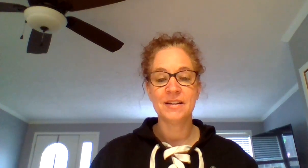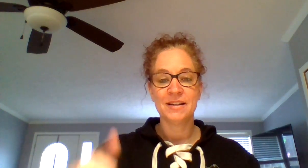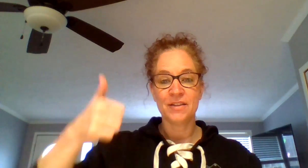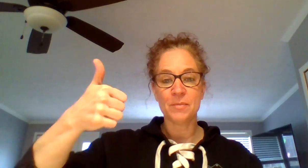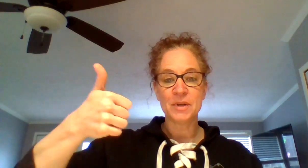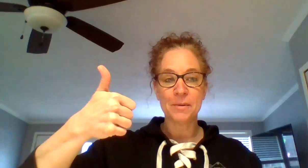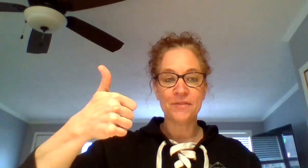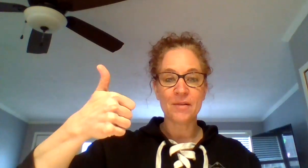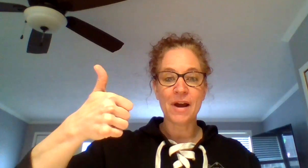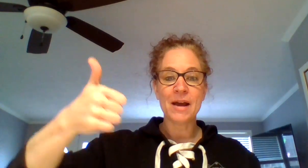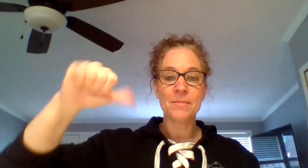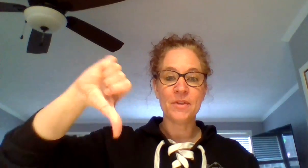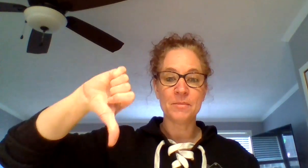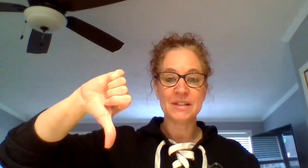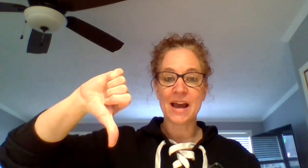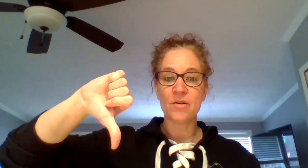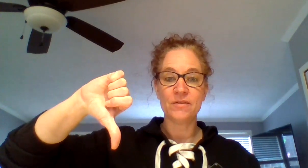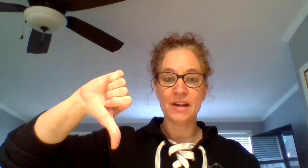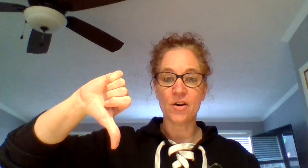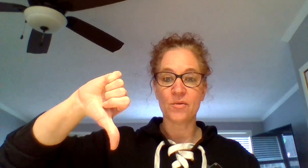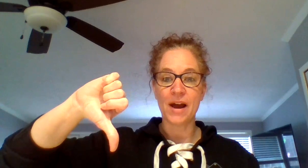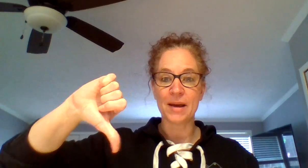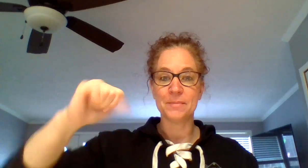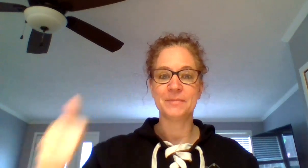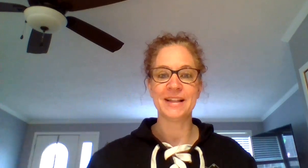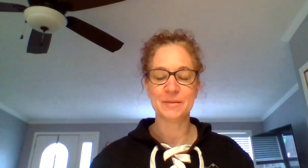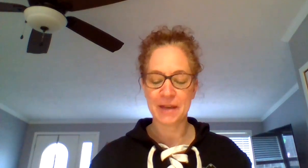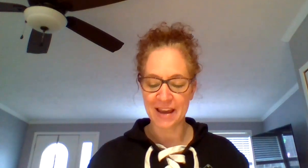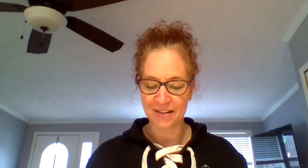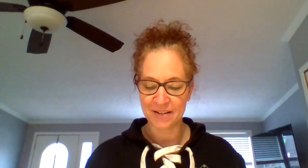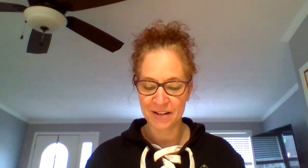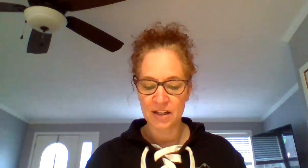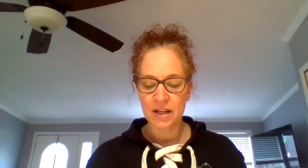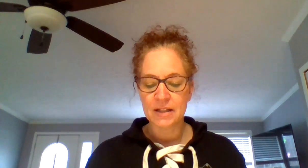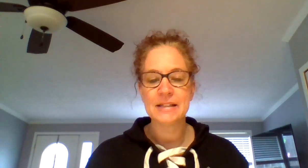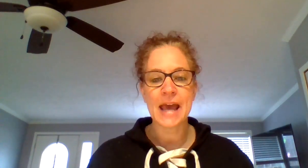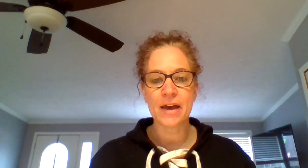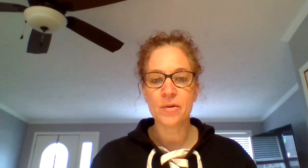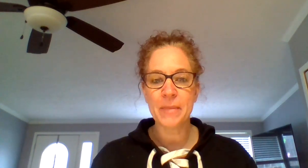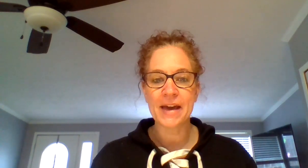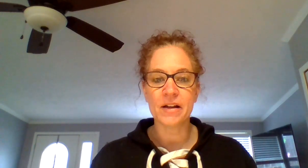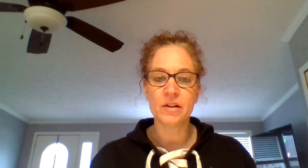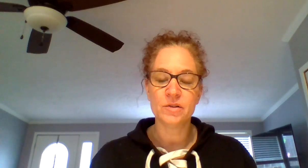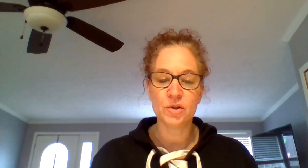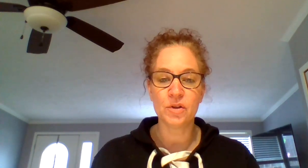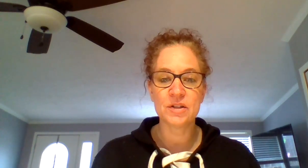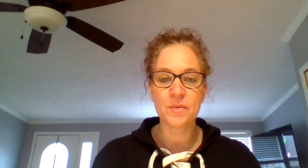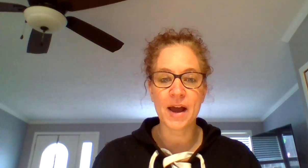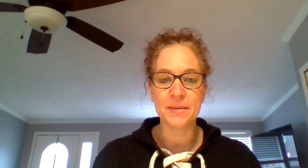Thumbs up if they rhyme. Thumbs down if they don't rhyme. Let's begin. Tail male. Do these rhyme?